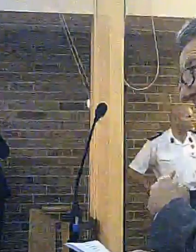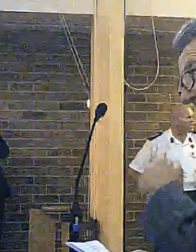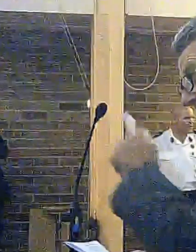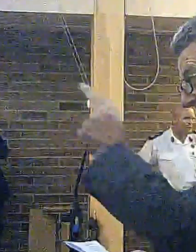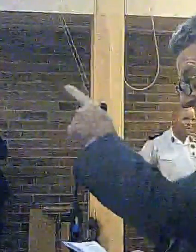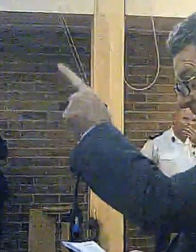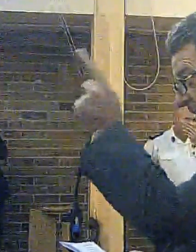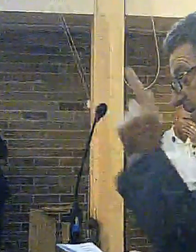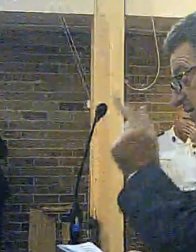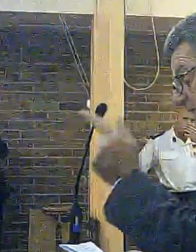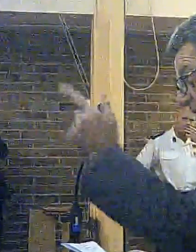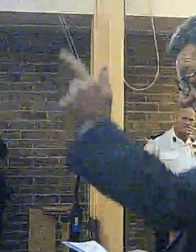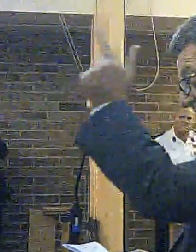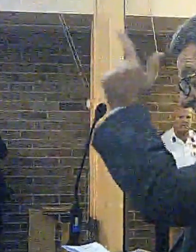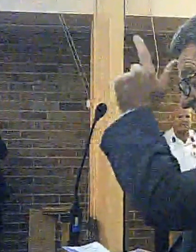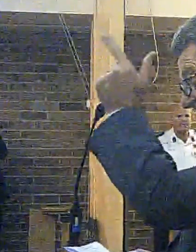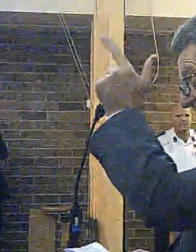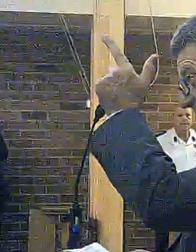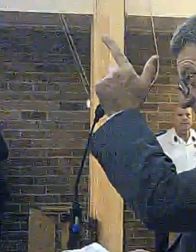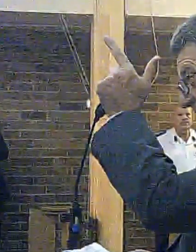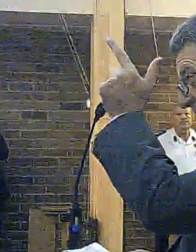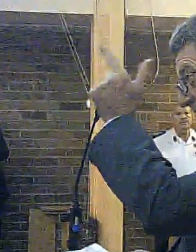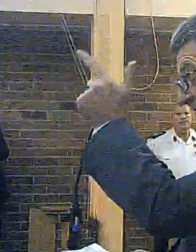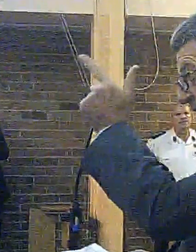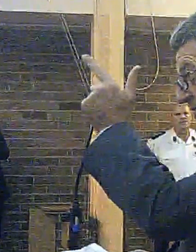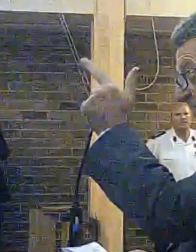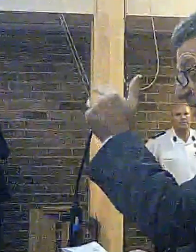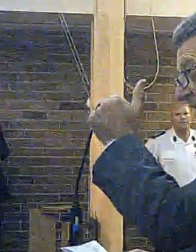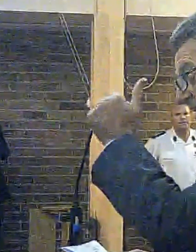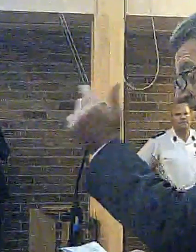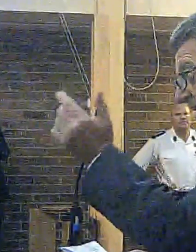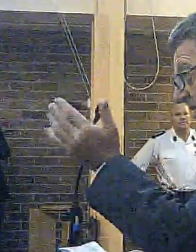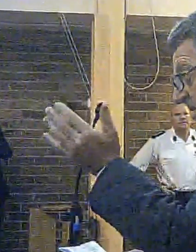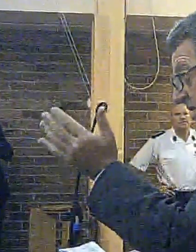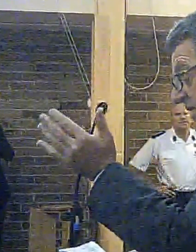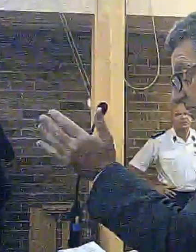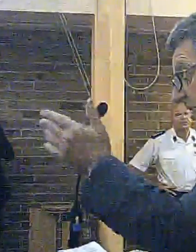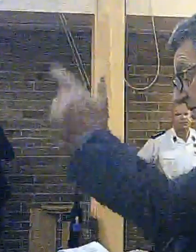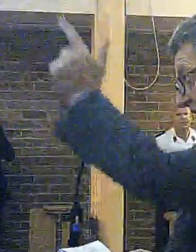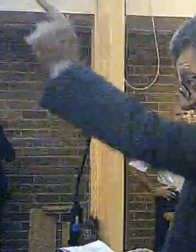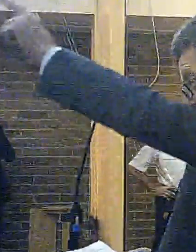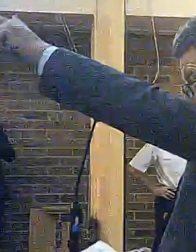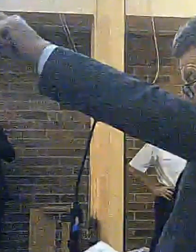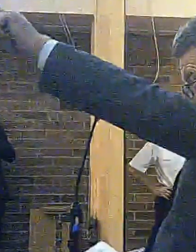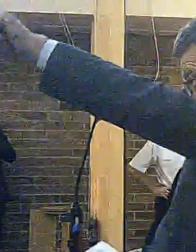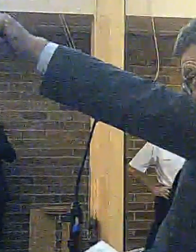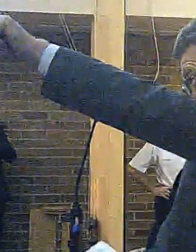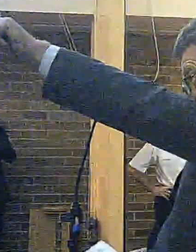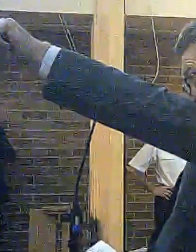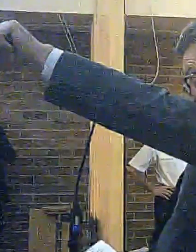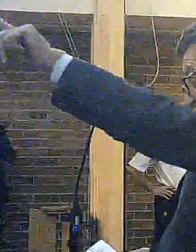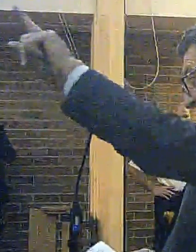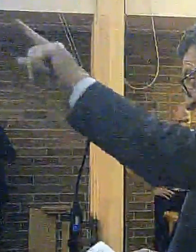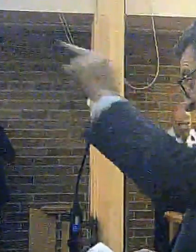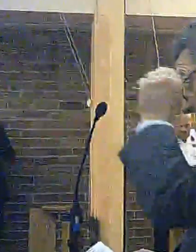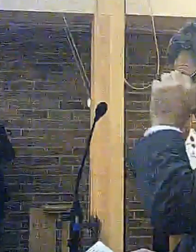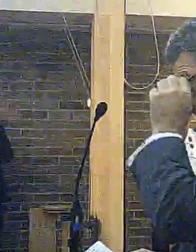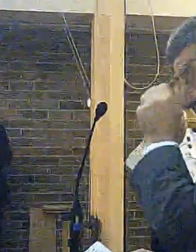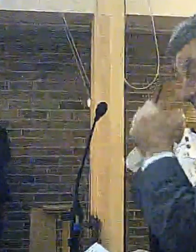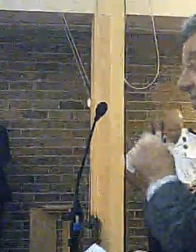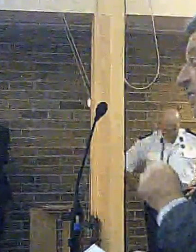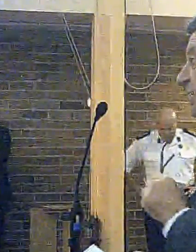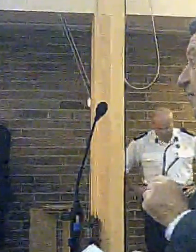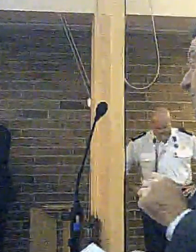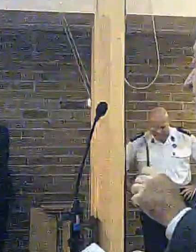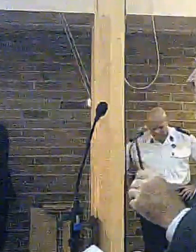so that everybody in the building can hear you and take part. There are two other rooms outside there,